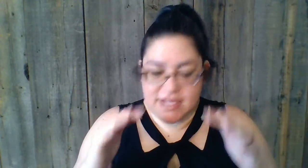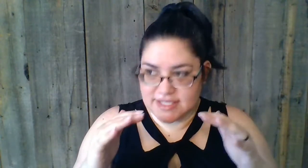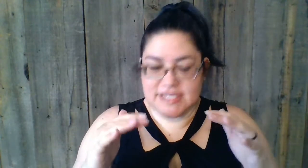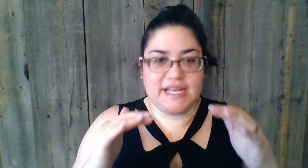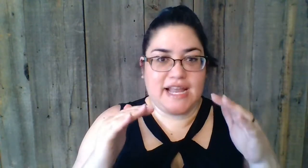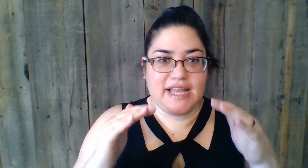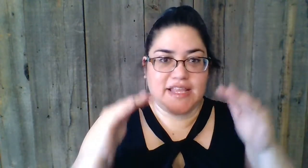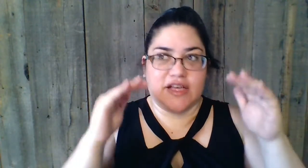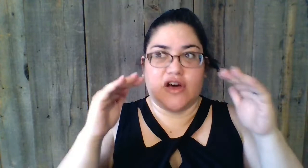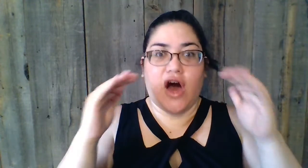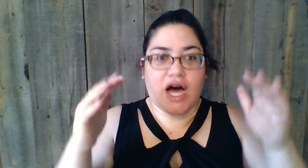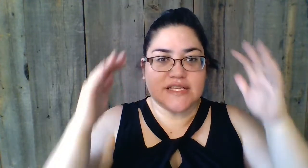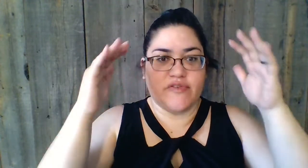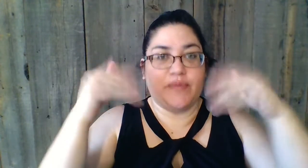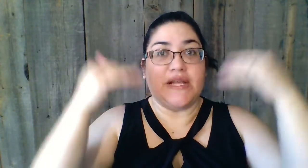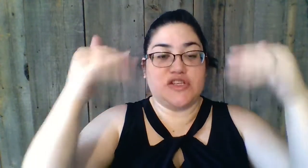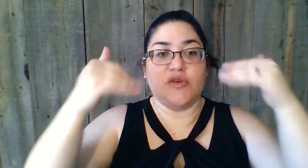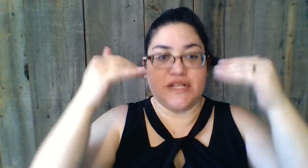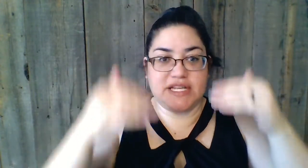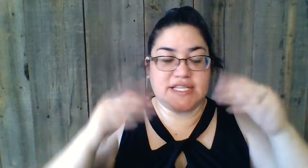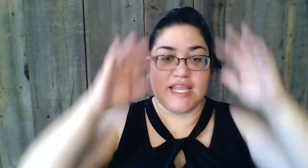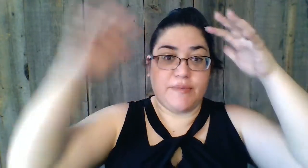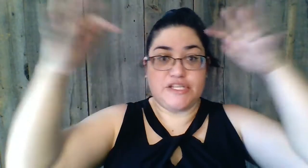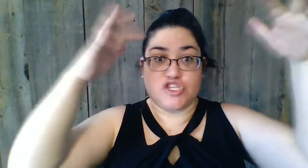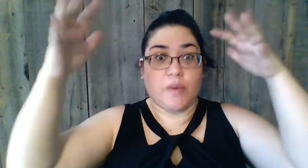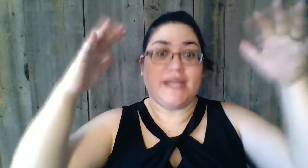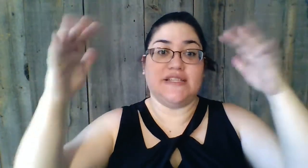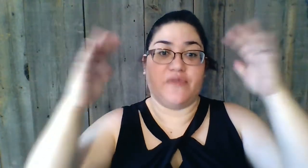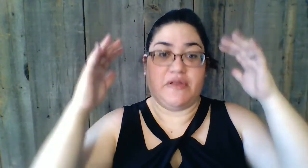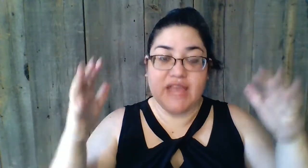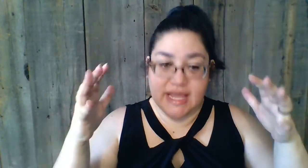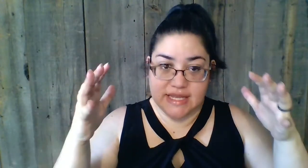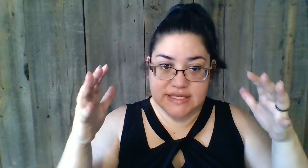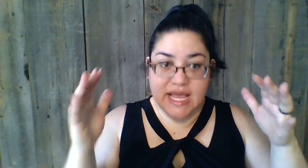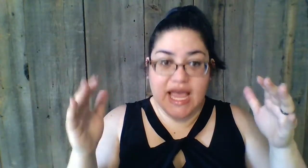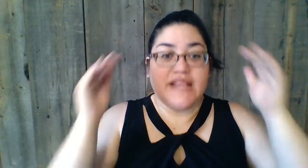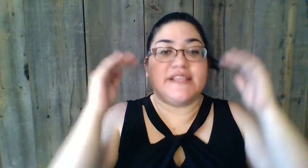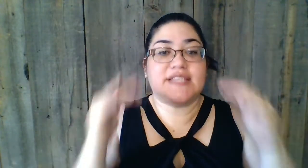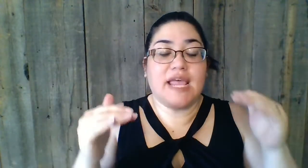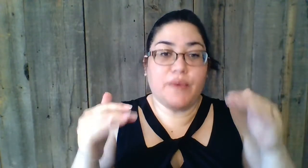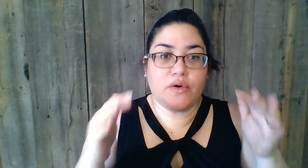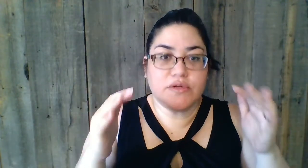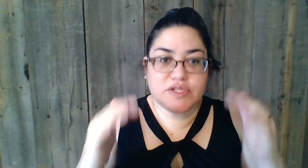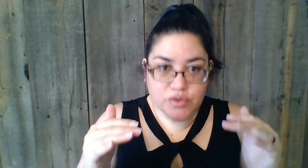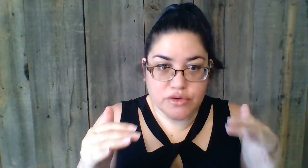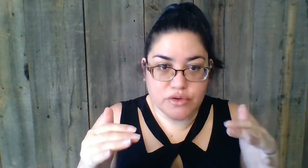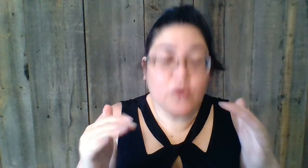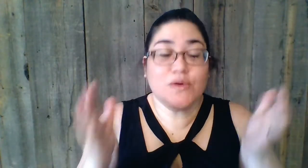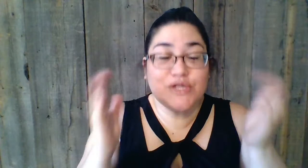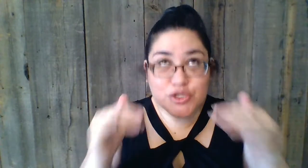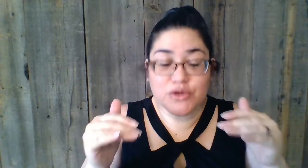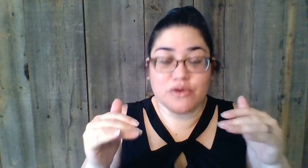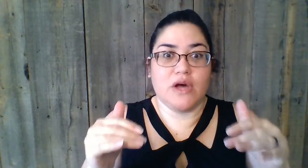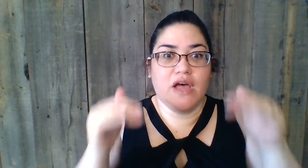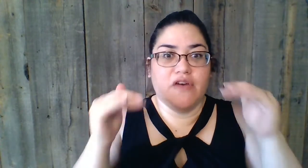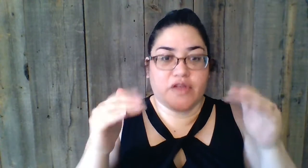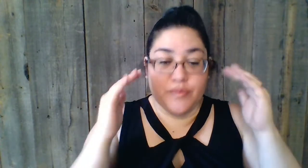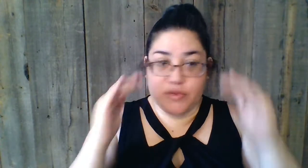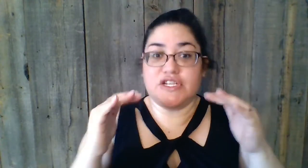insulin and, like, the cause of it being too much insulin can be so many different things, the same holds true for the bullshit